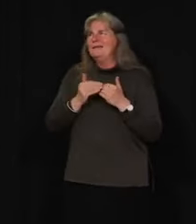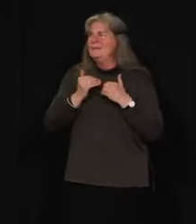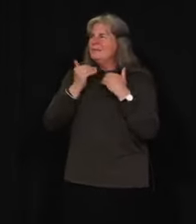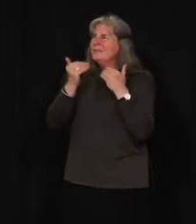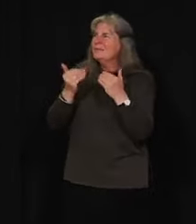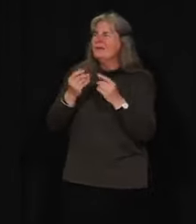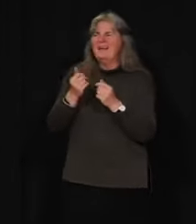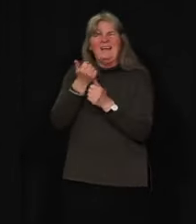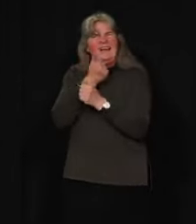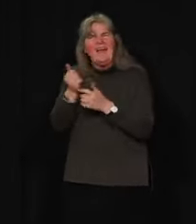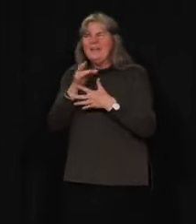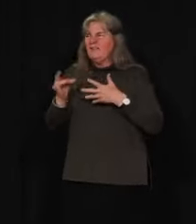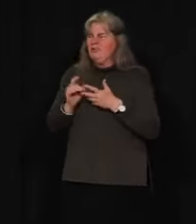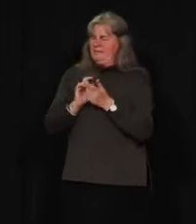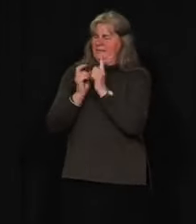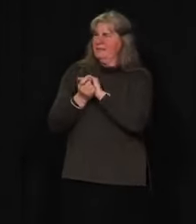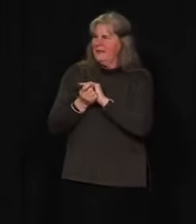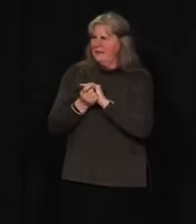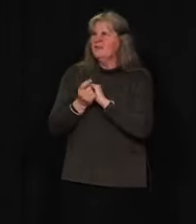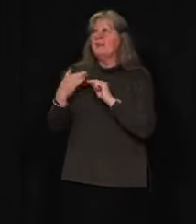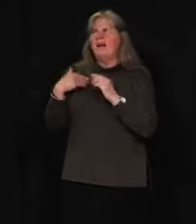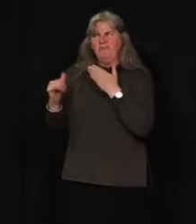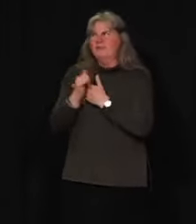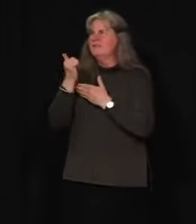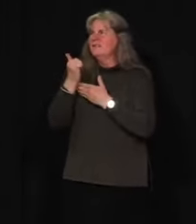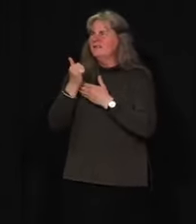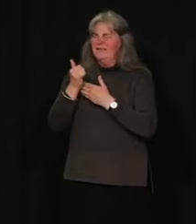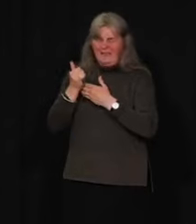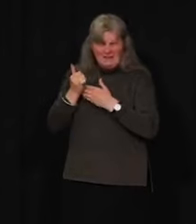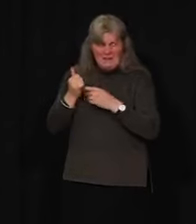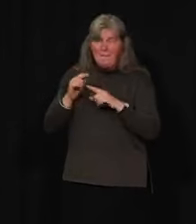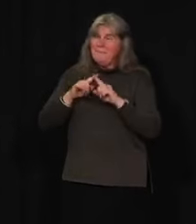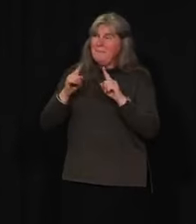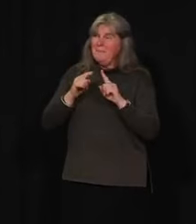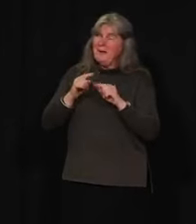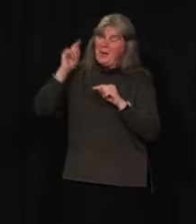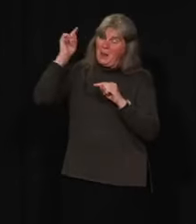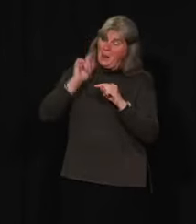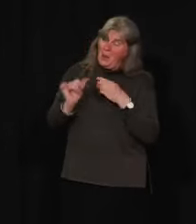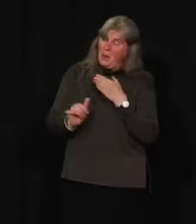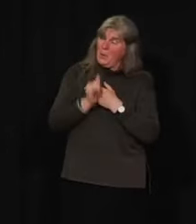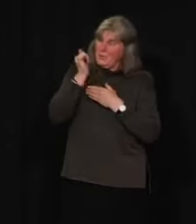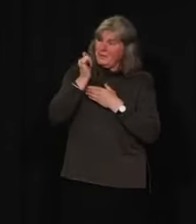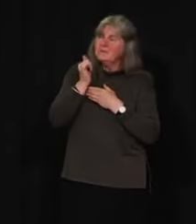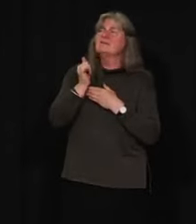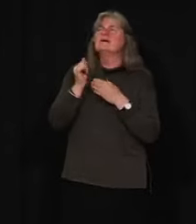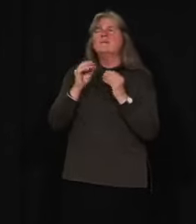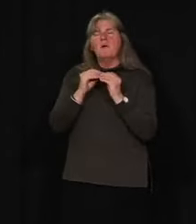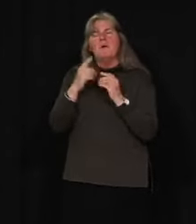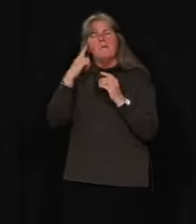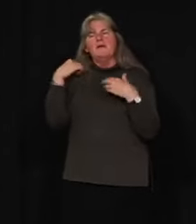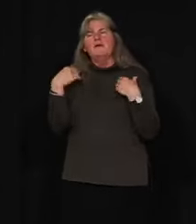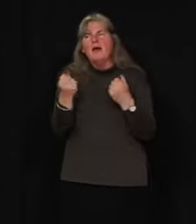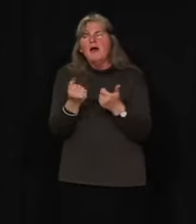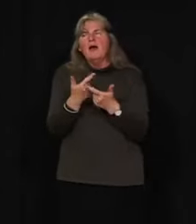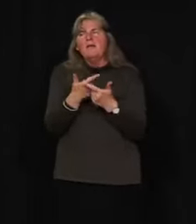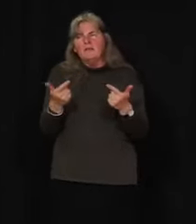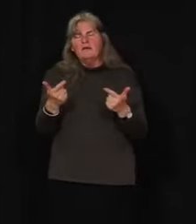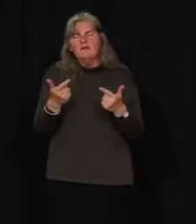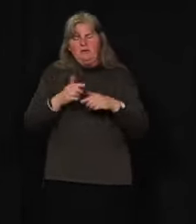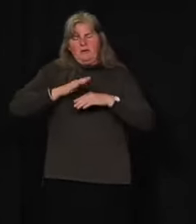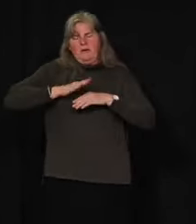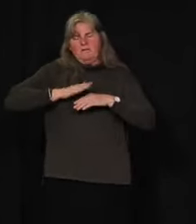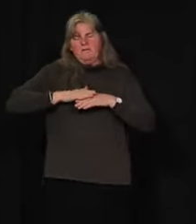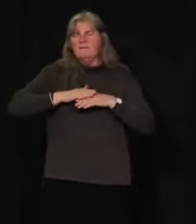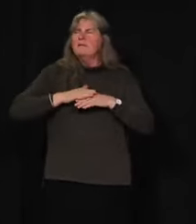Any choice we make at this point carries risks. But the lesser overall risk to people's health is in the approach I'm advising for